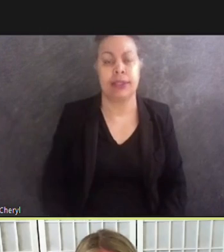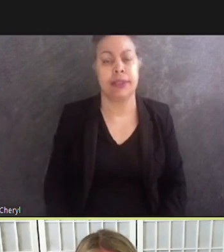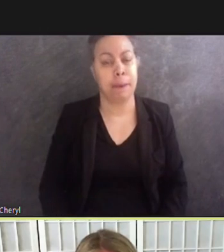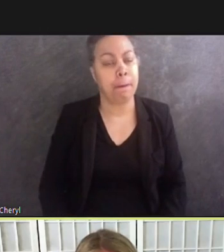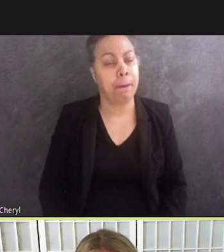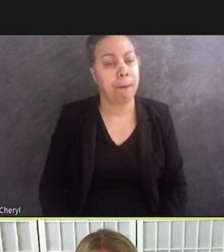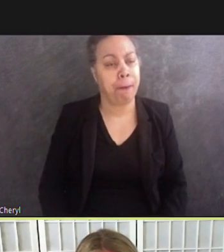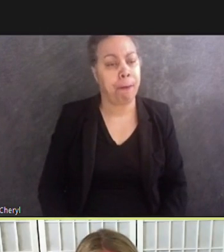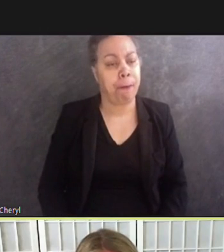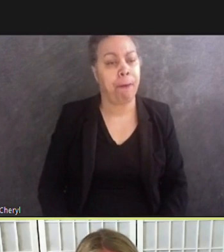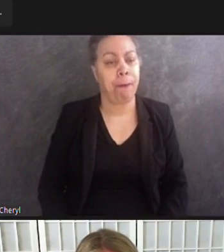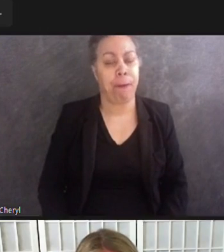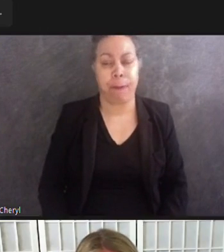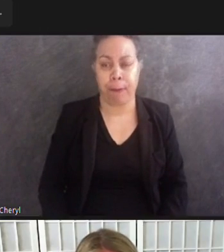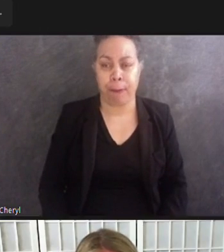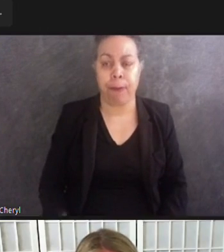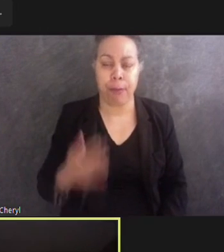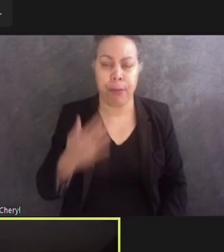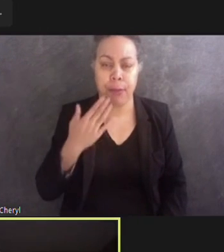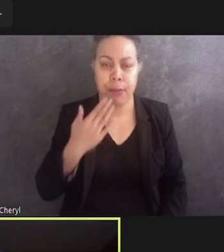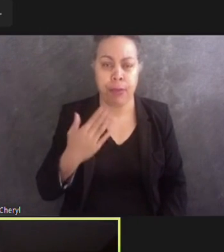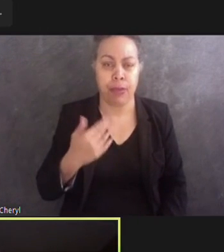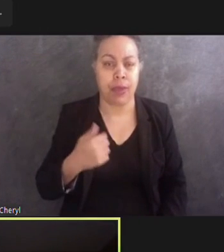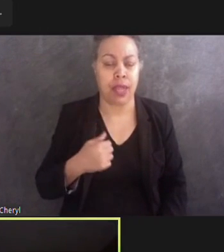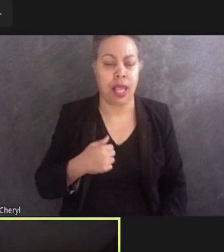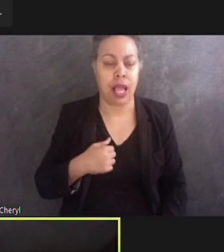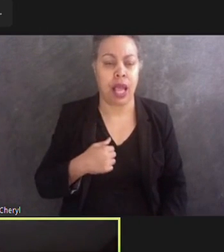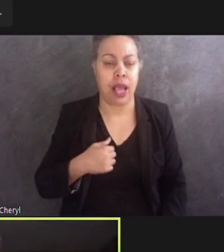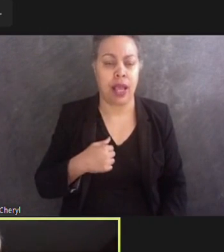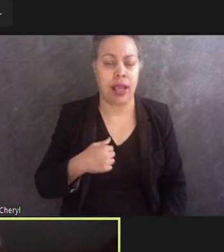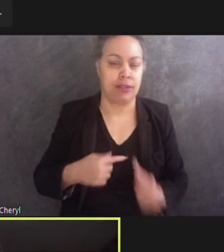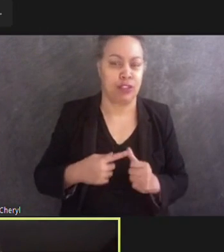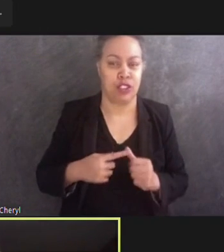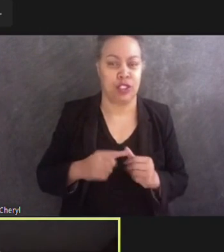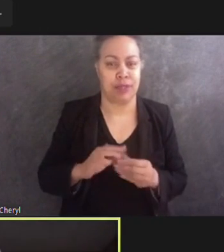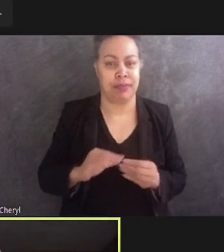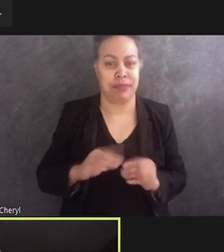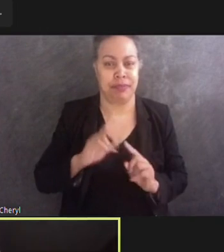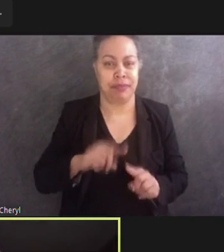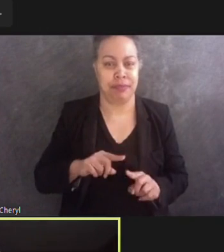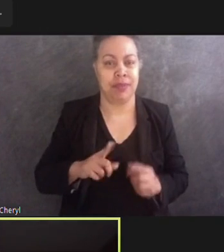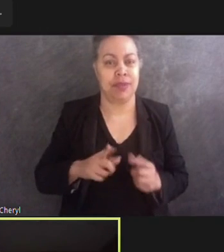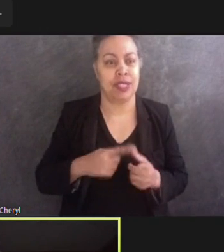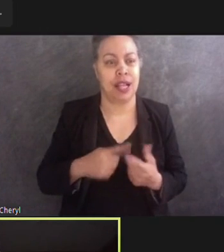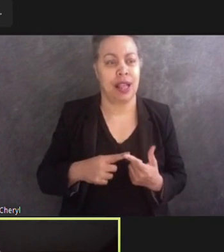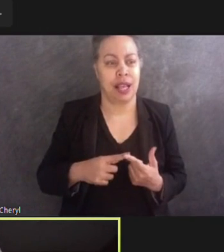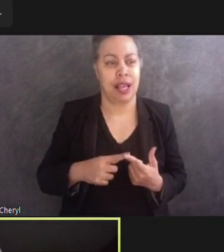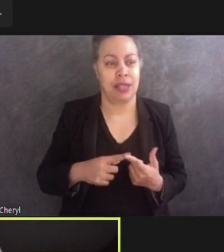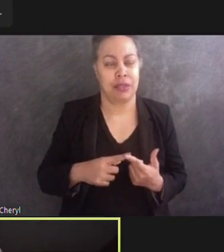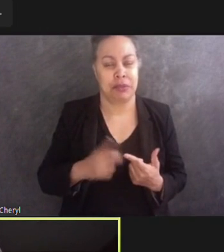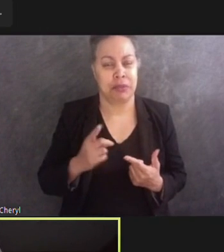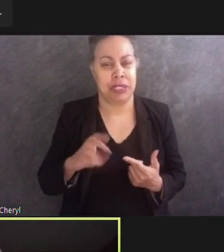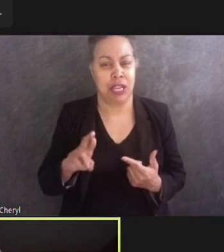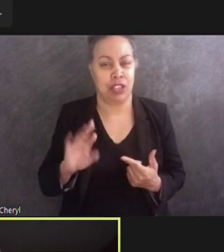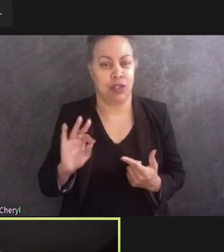Thank you. I'll first jump in on that and then ask Dr. Fogelhatch to please chime in